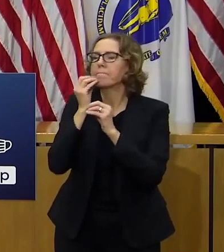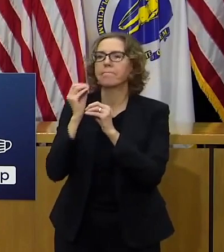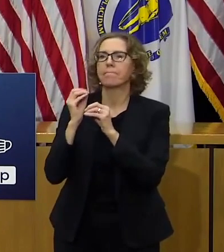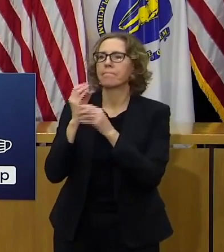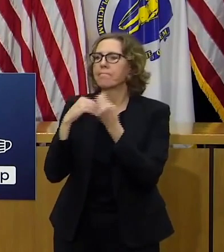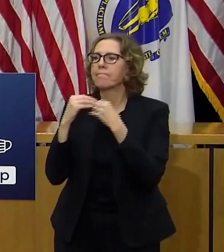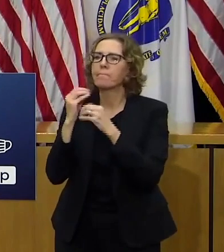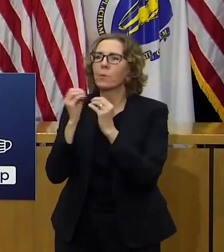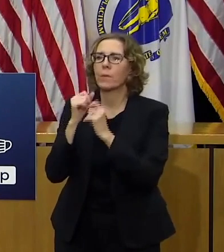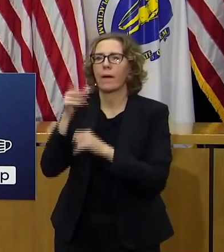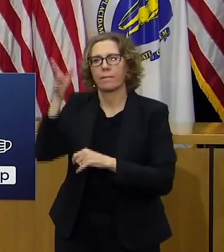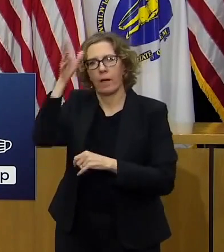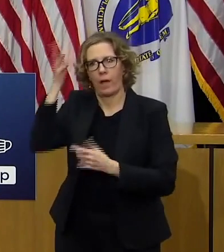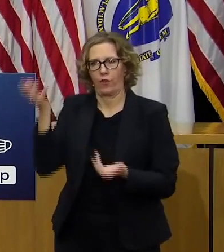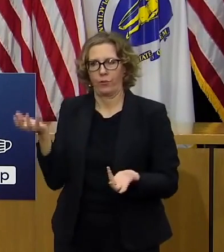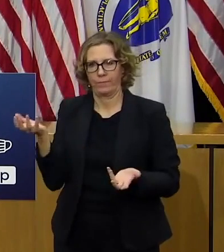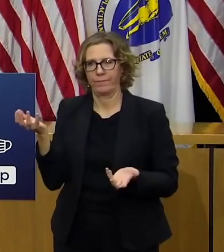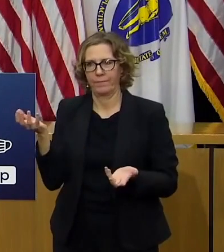i don't like that